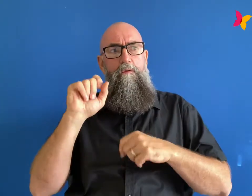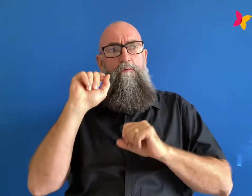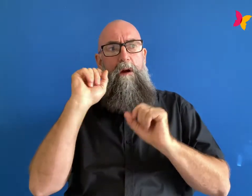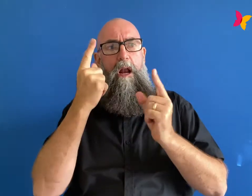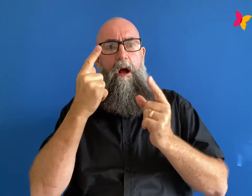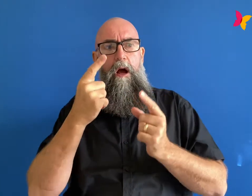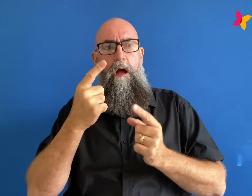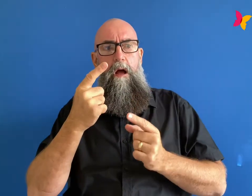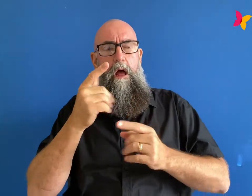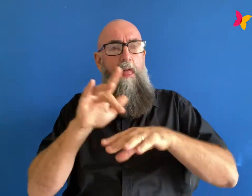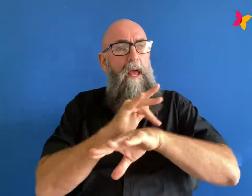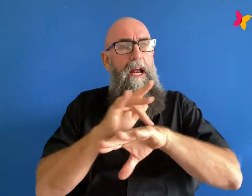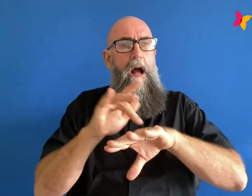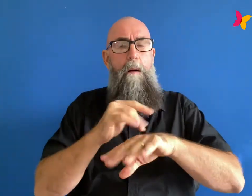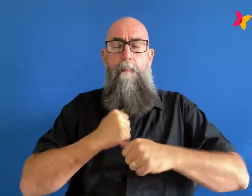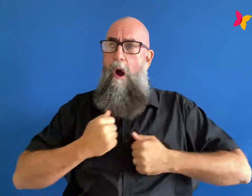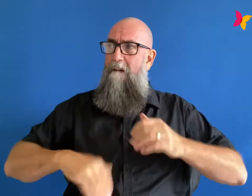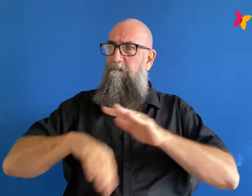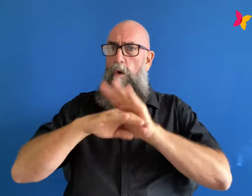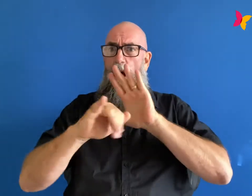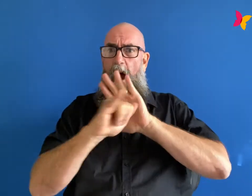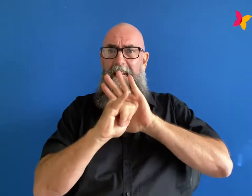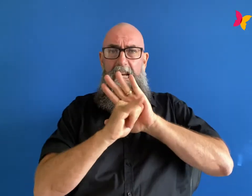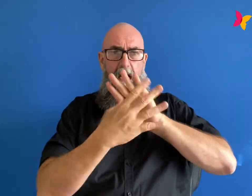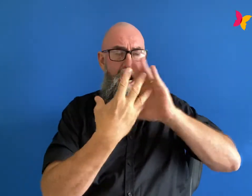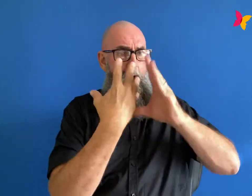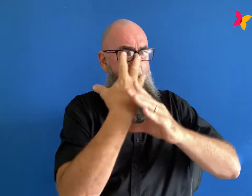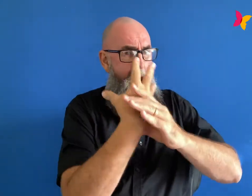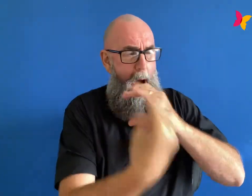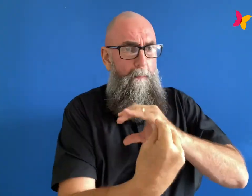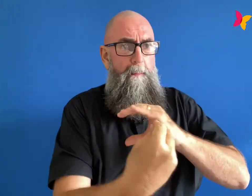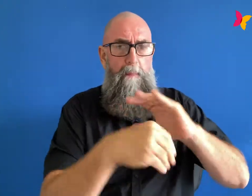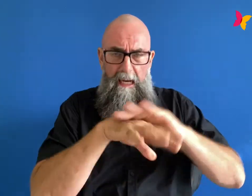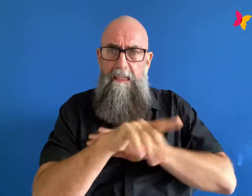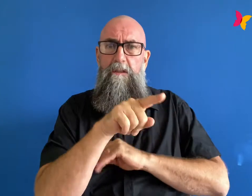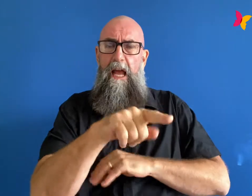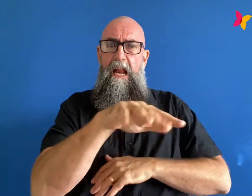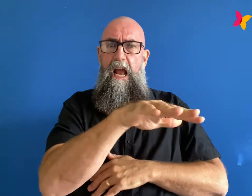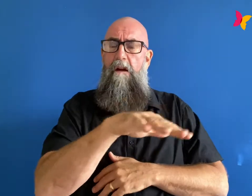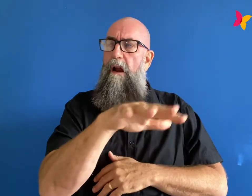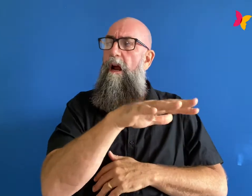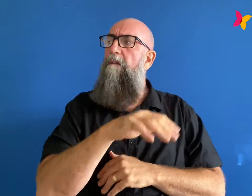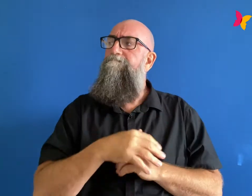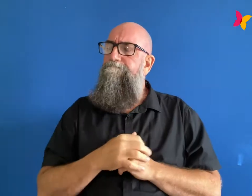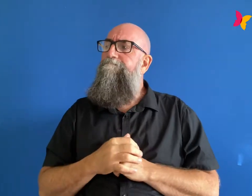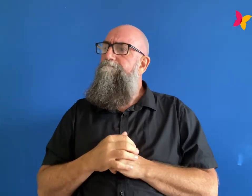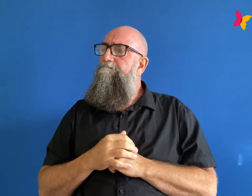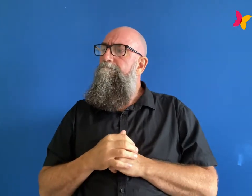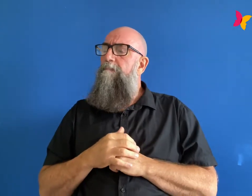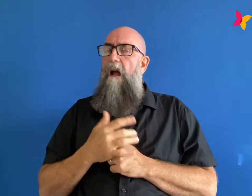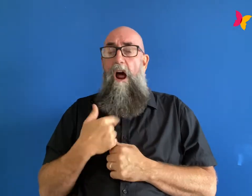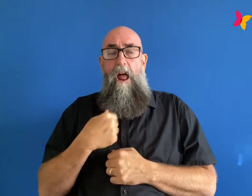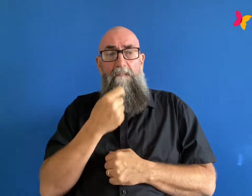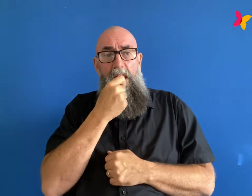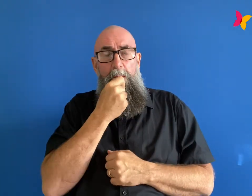in maybe not only question who i was but what i was going to do and there's a sense of humiliation that's accompanied by